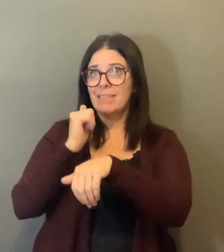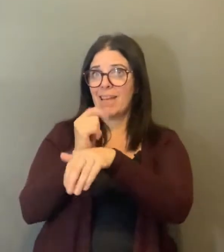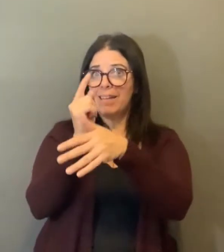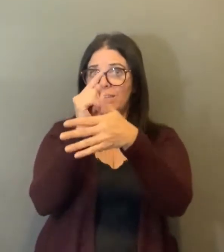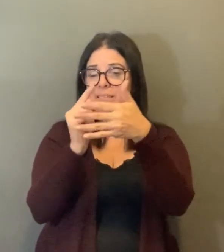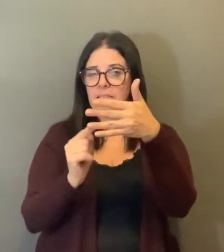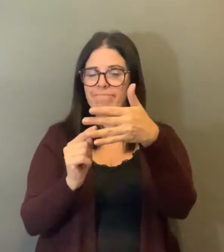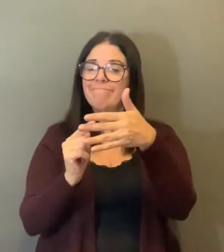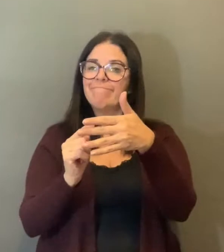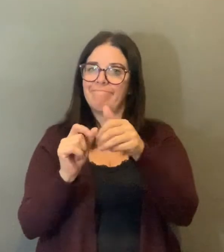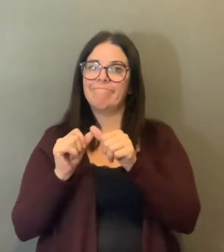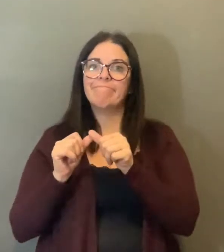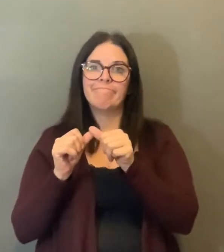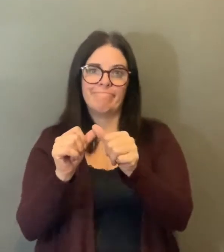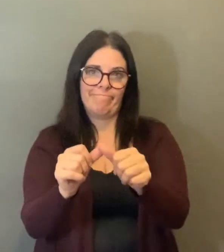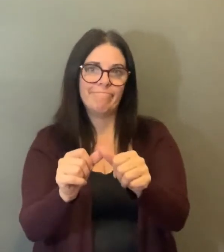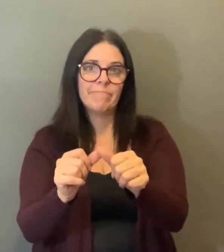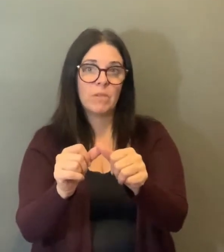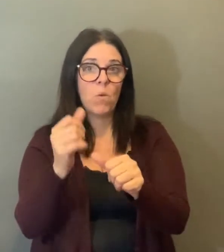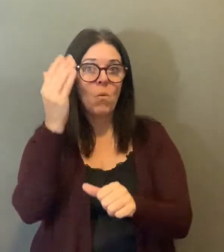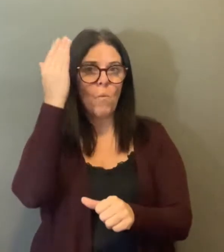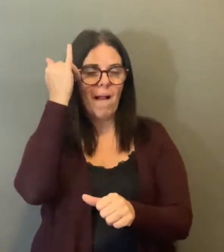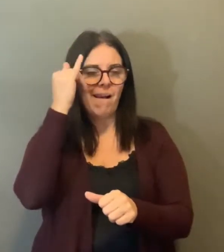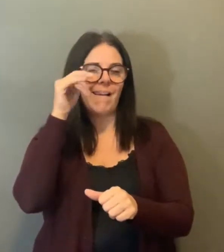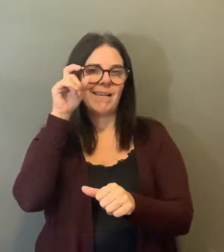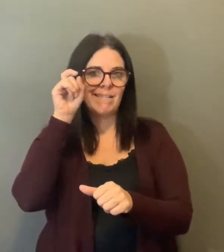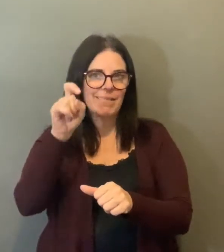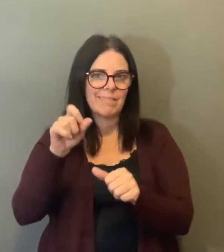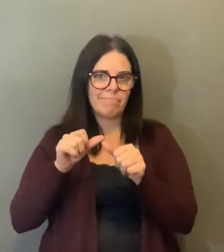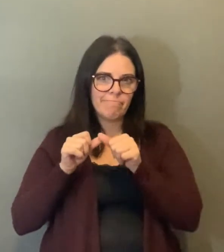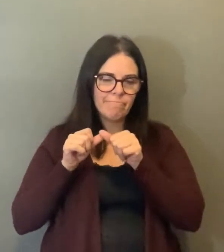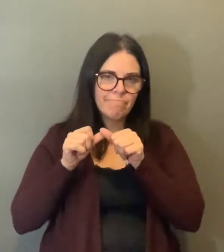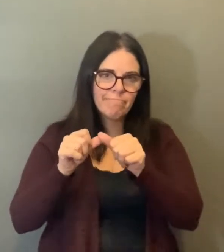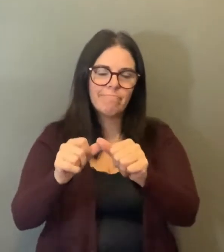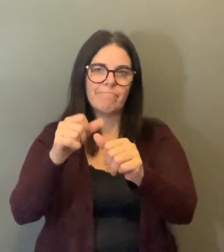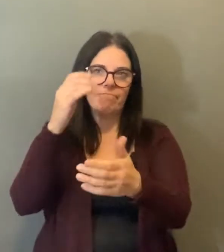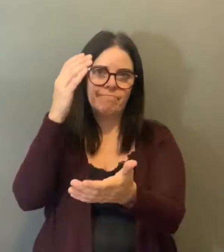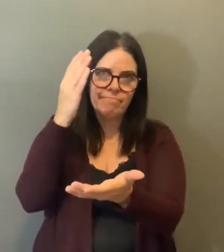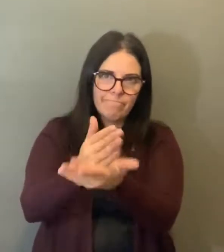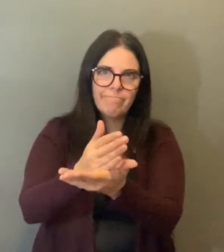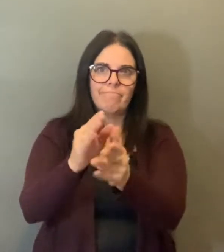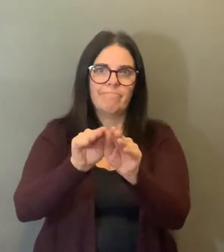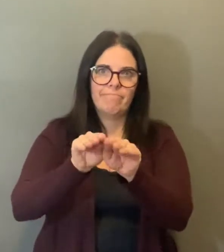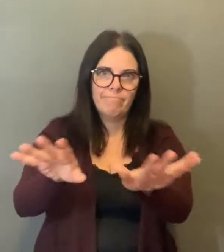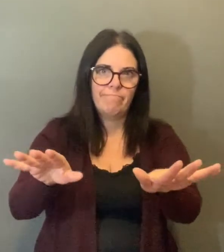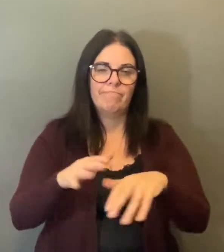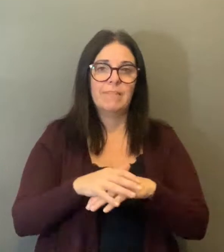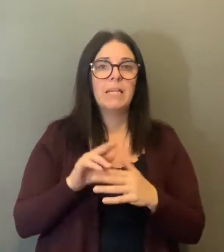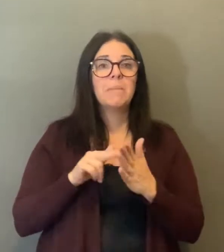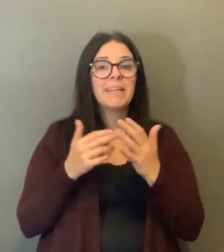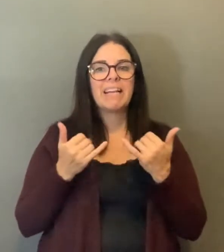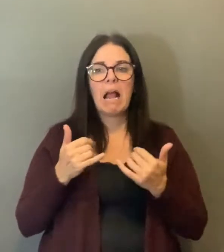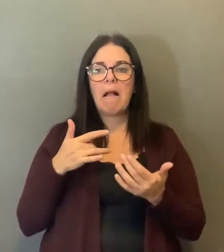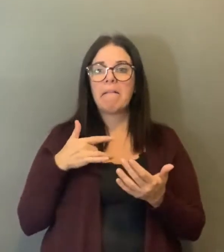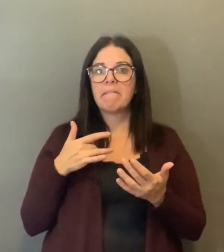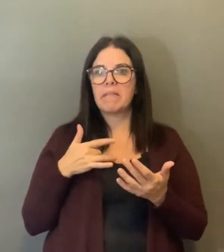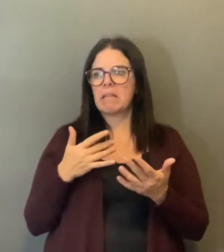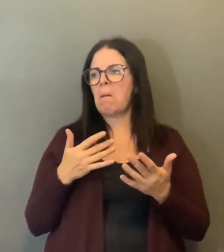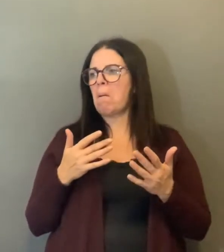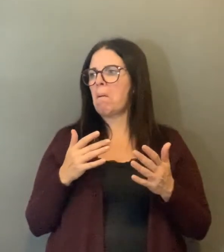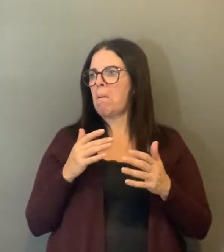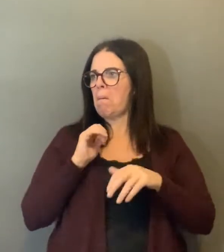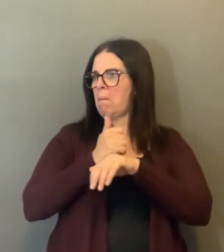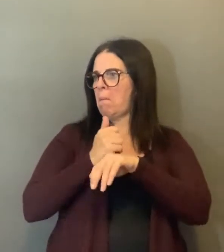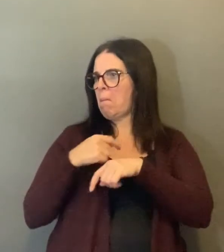As a community and with our support from our community partners, we are all of us are playing our role in flattening the curve. These statistics